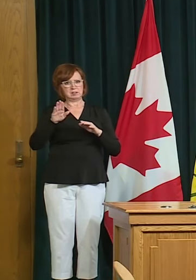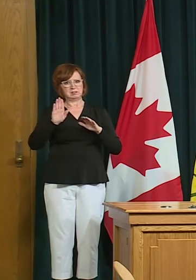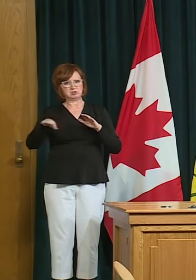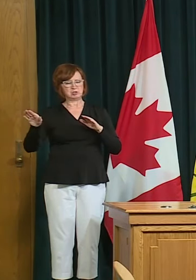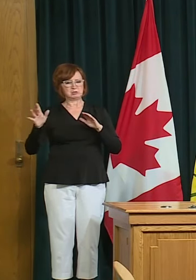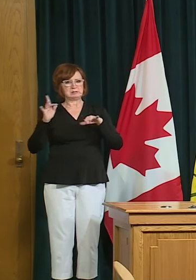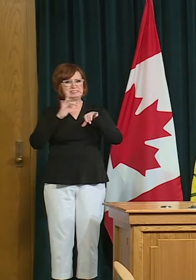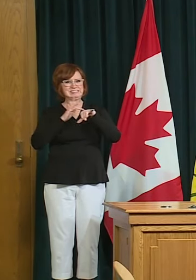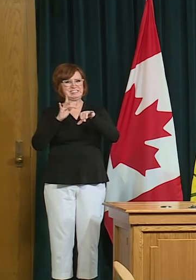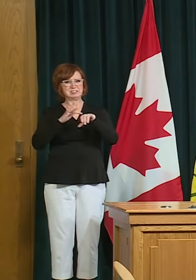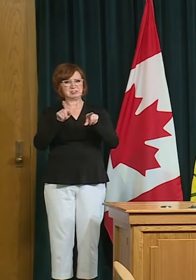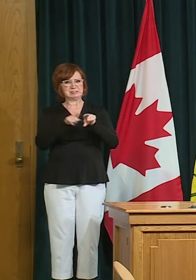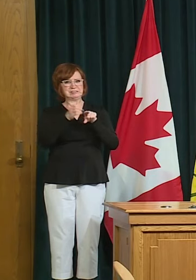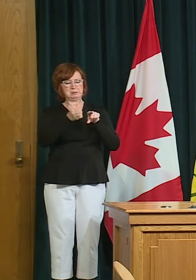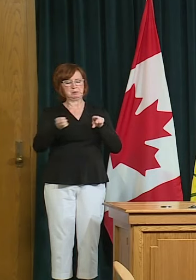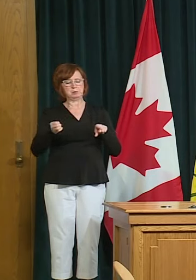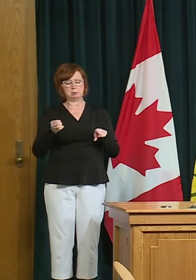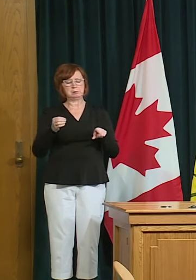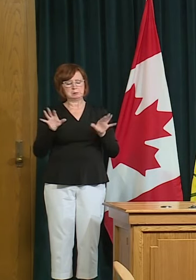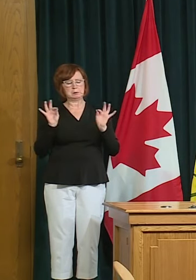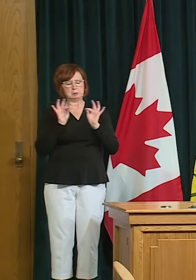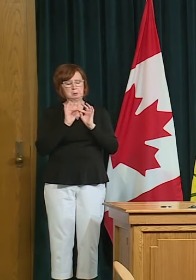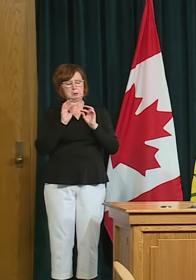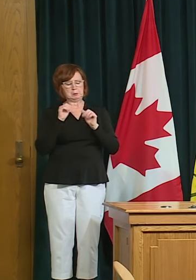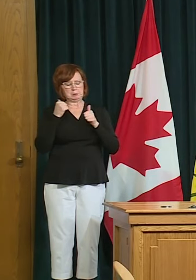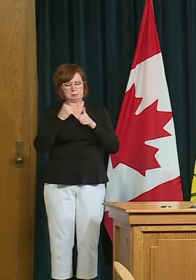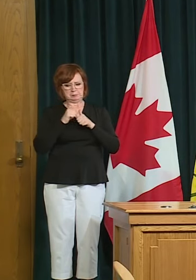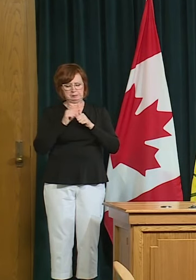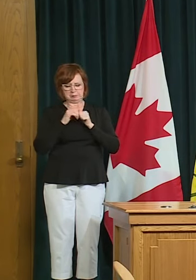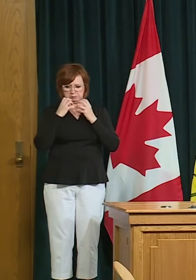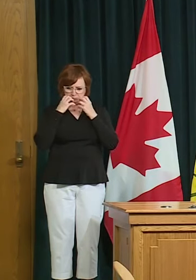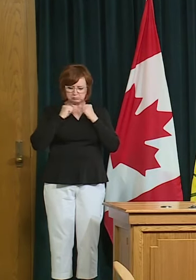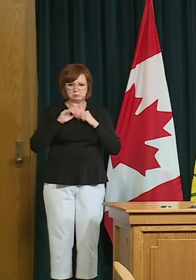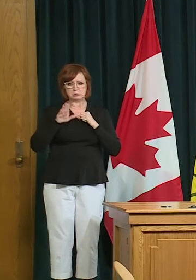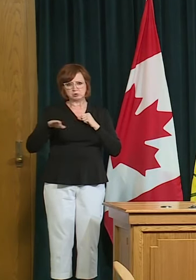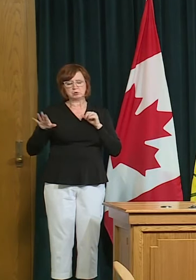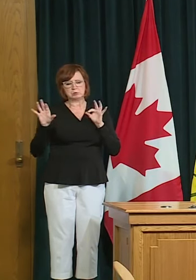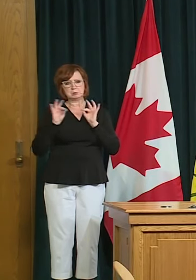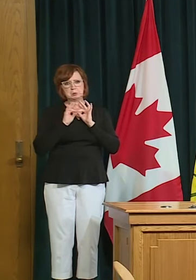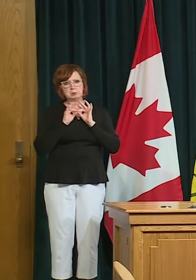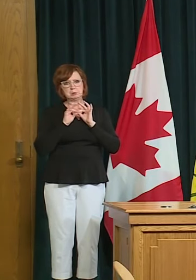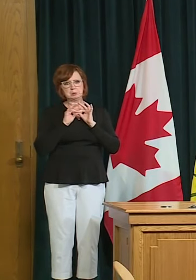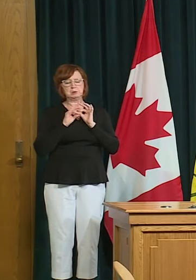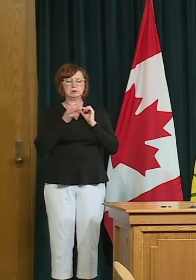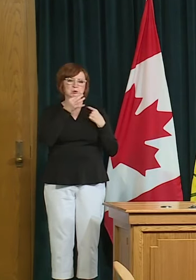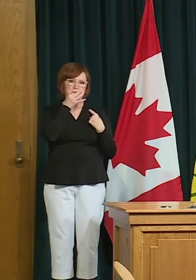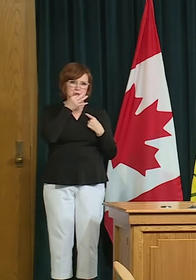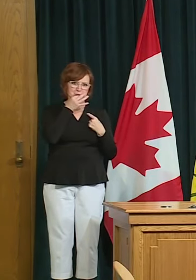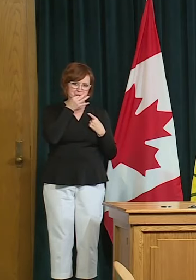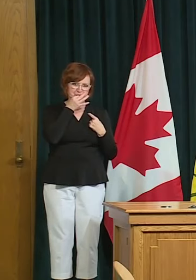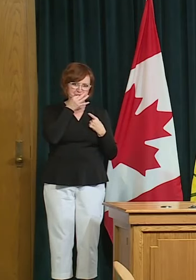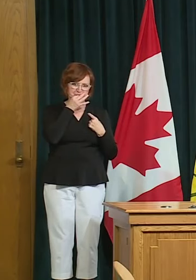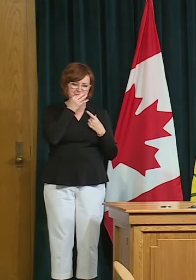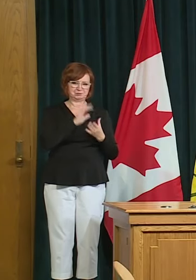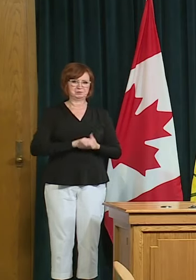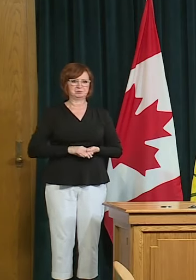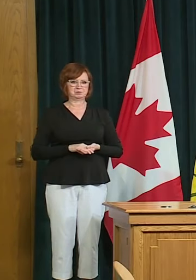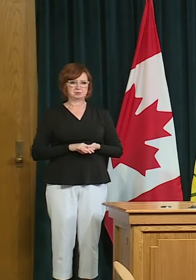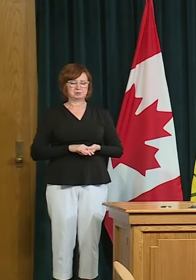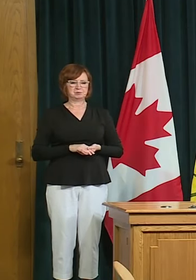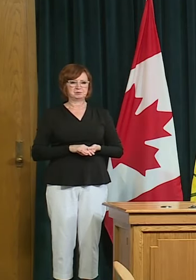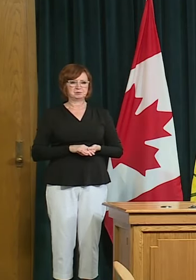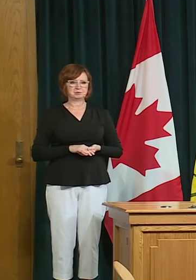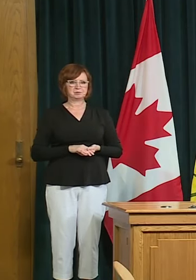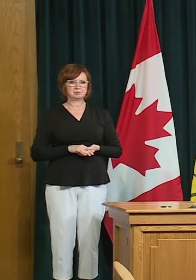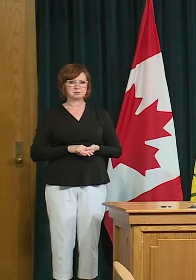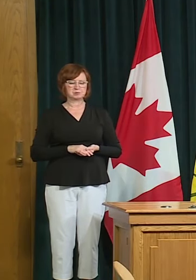but i think we are at a time with very soon you know we can give some very high level recommendations around parental supervision